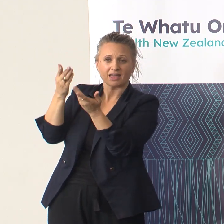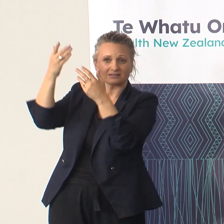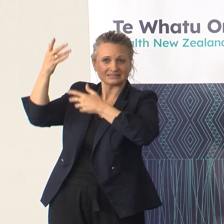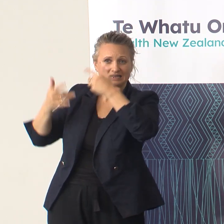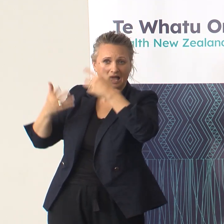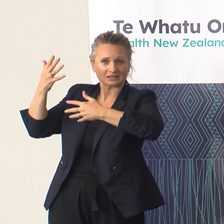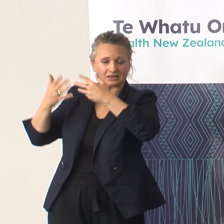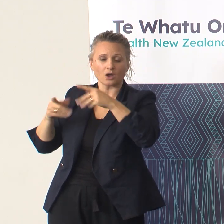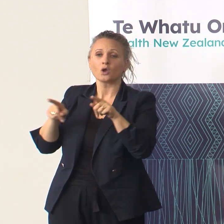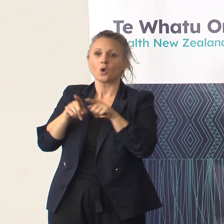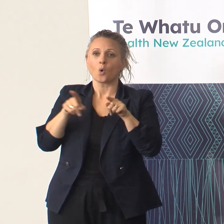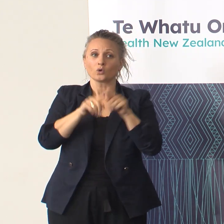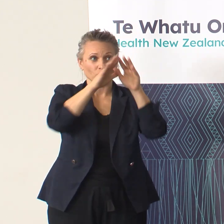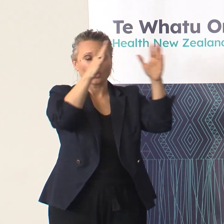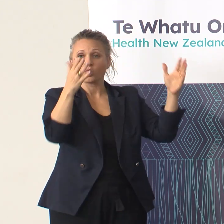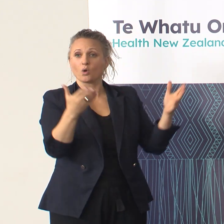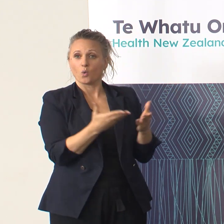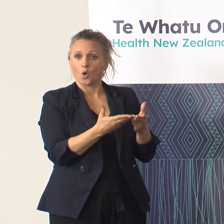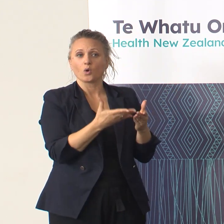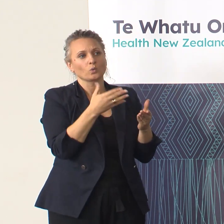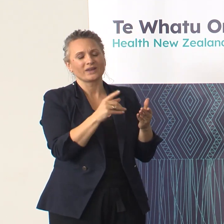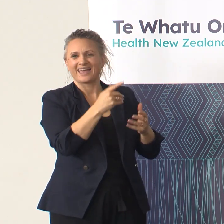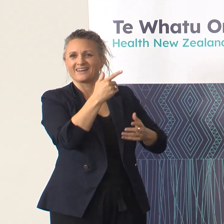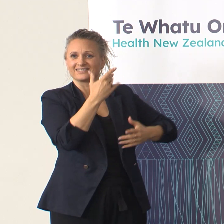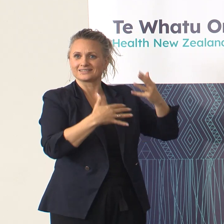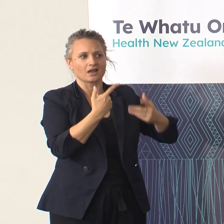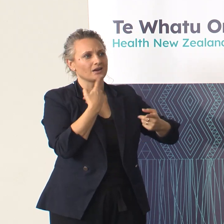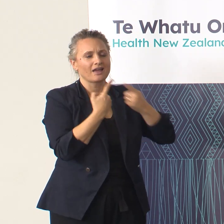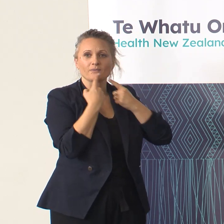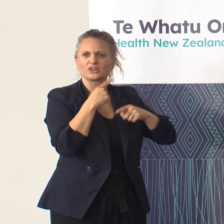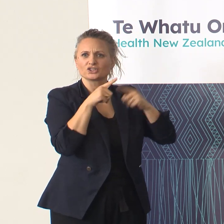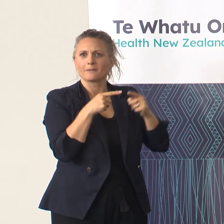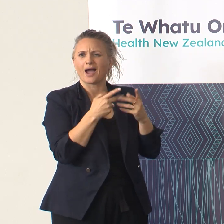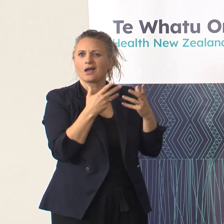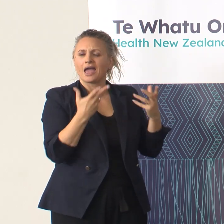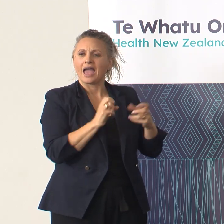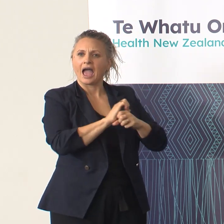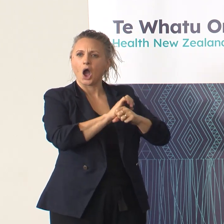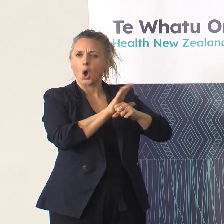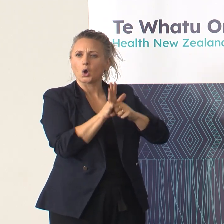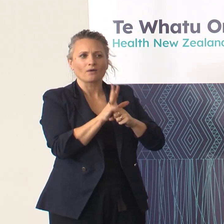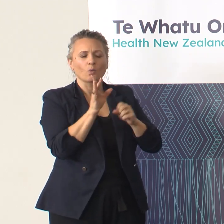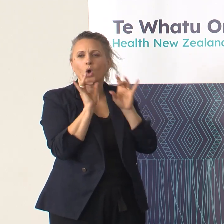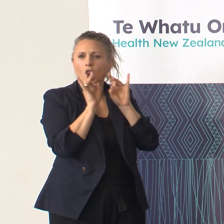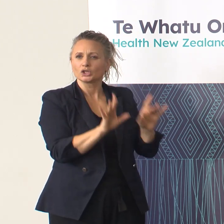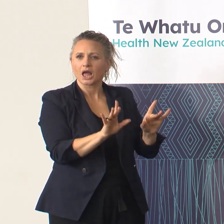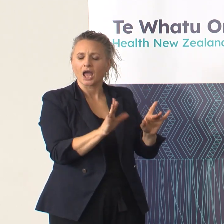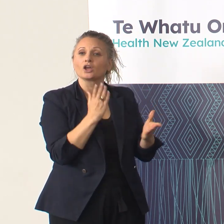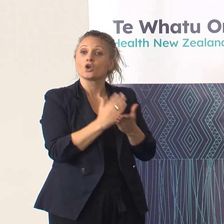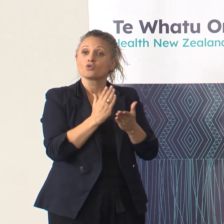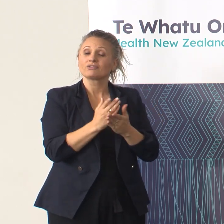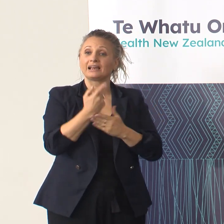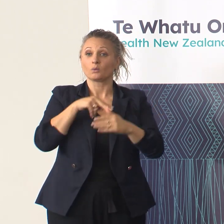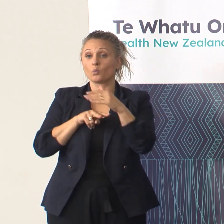information from around the world about how COVID behaves. Lots of caveats around the fact that we're always modelling based on what we